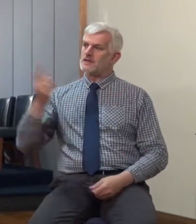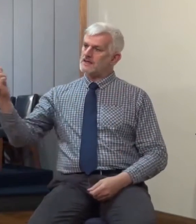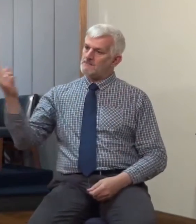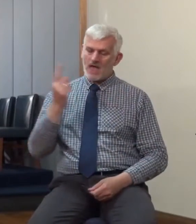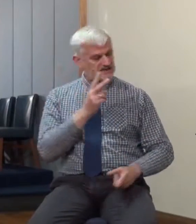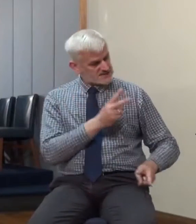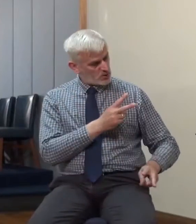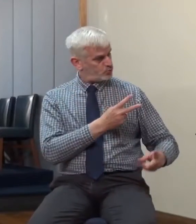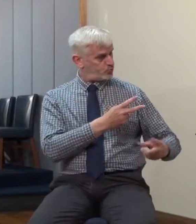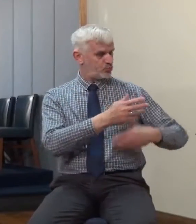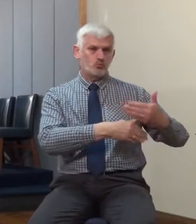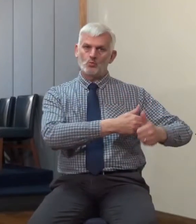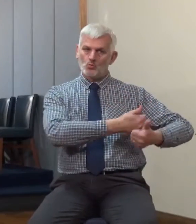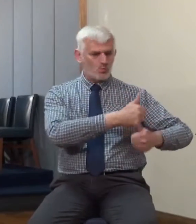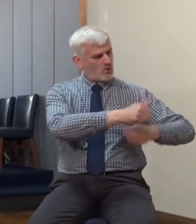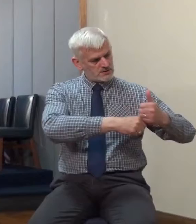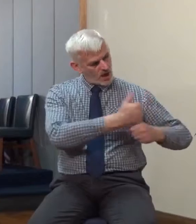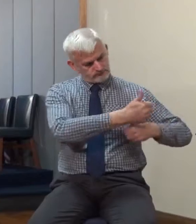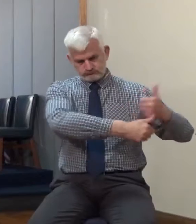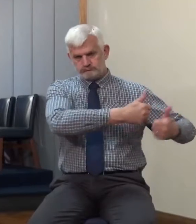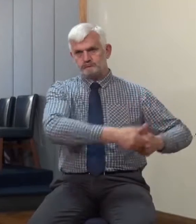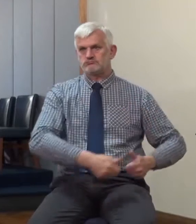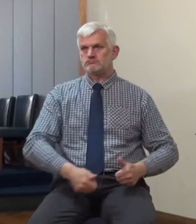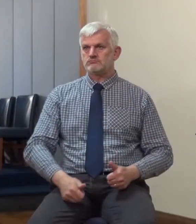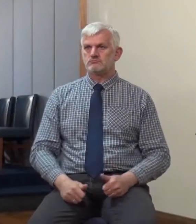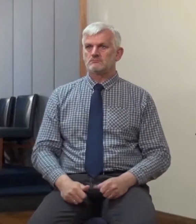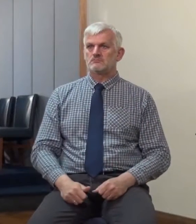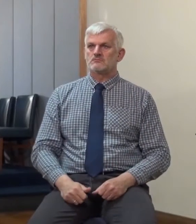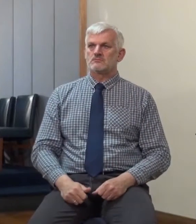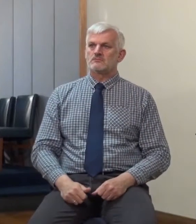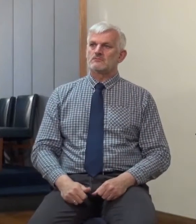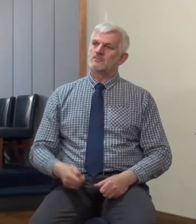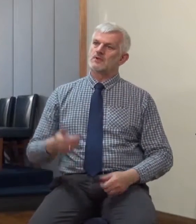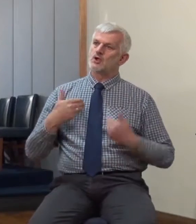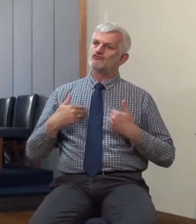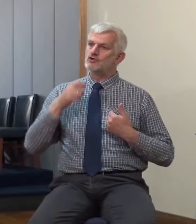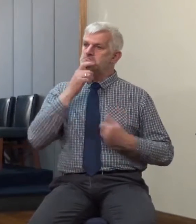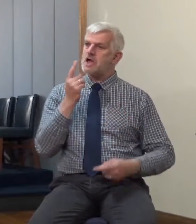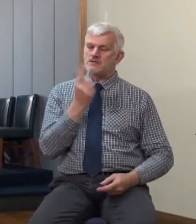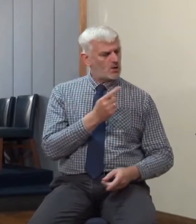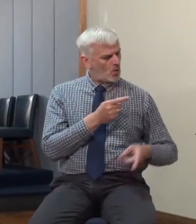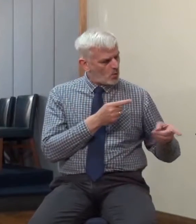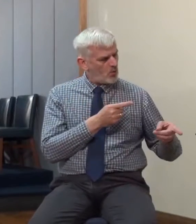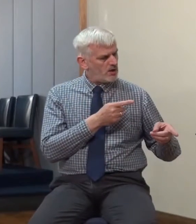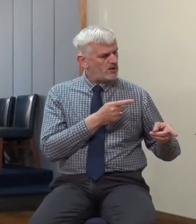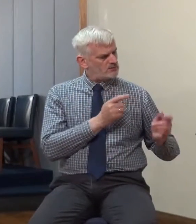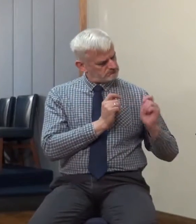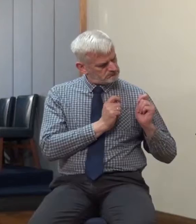shall find so doing. Verily I say unto you, that he shall make him ruler over all